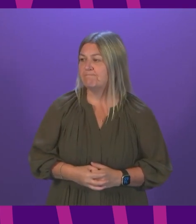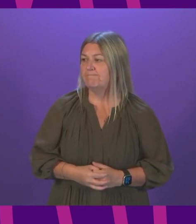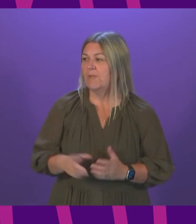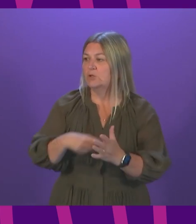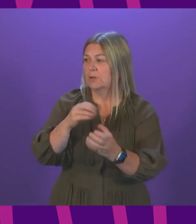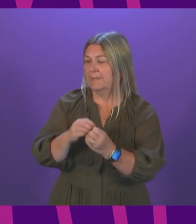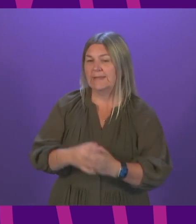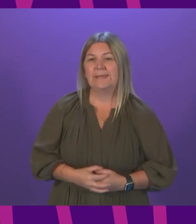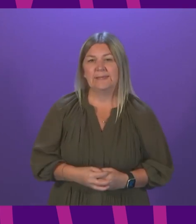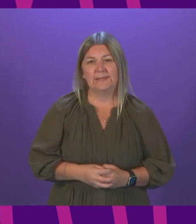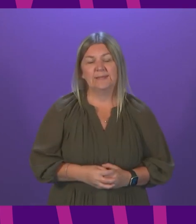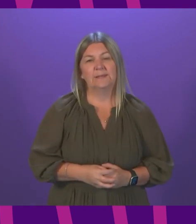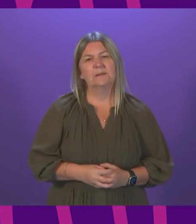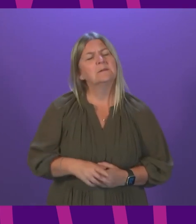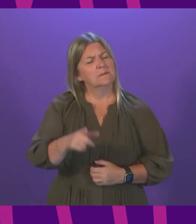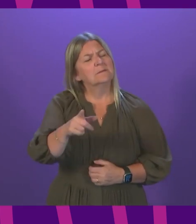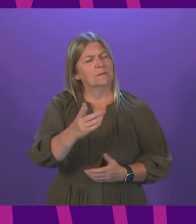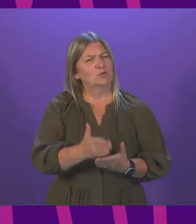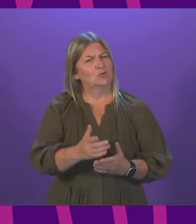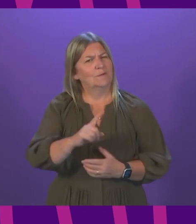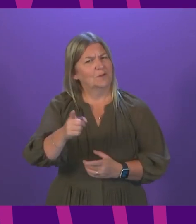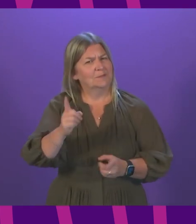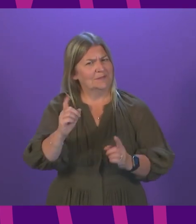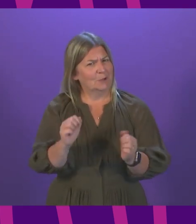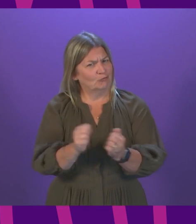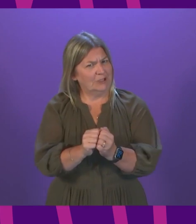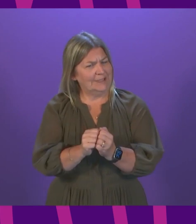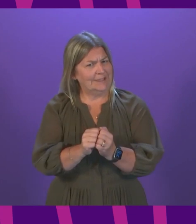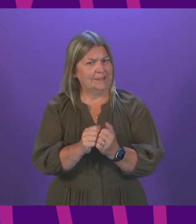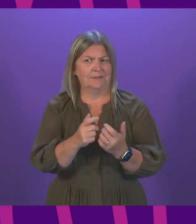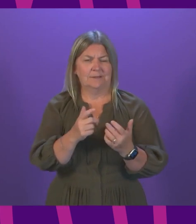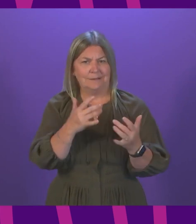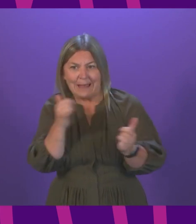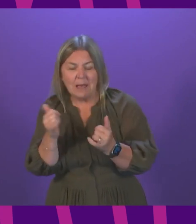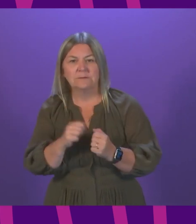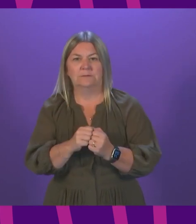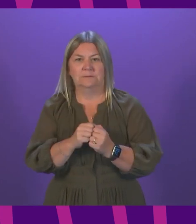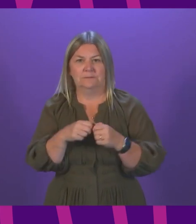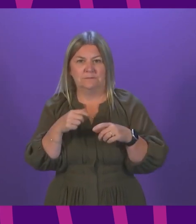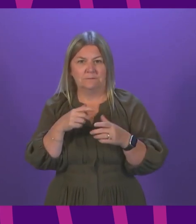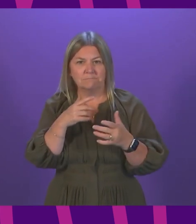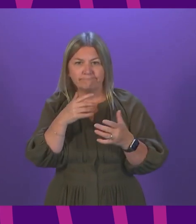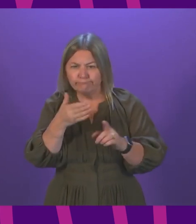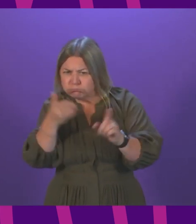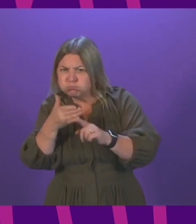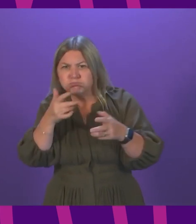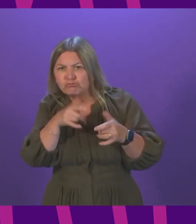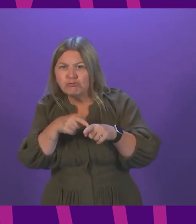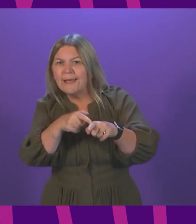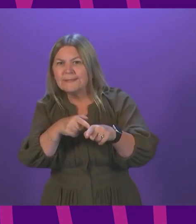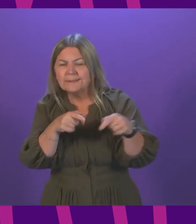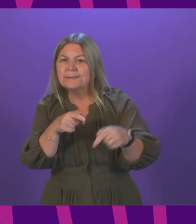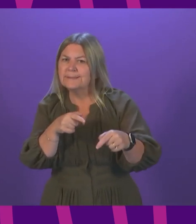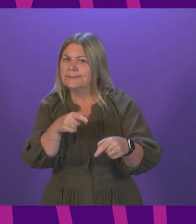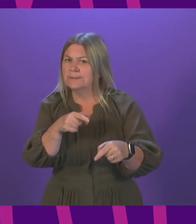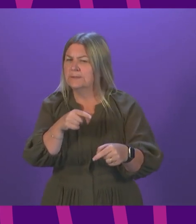I'm sure the First Minister would agree that testing and contact tracing remains an essential tool for suppressing the spread of the virus. In the last